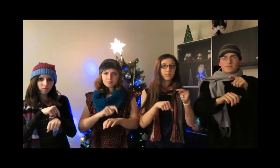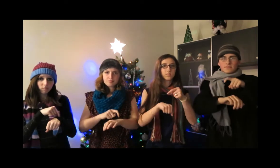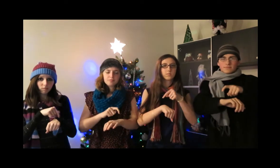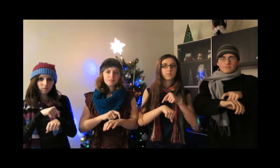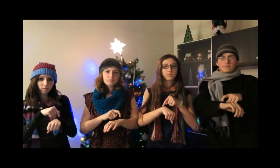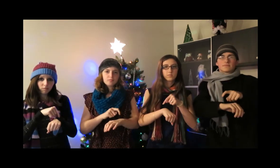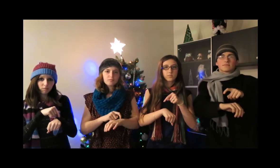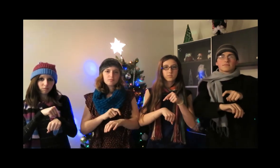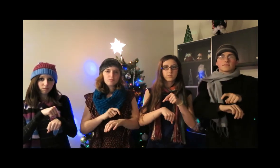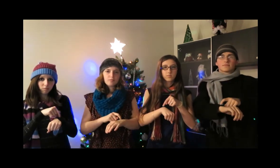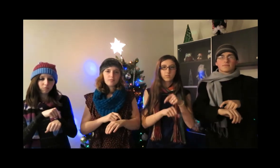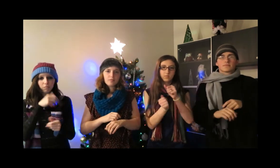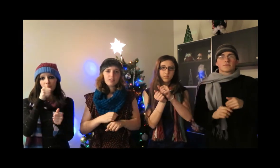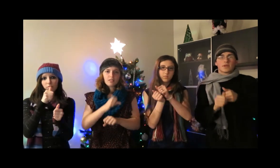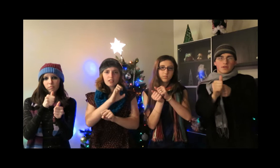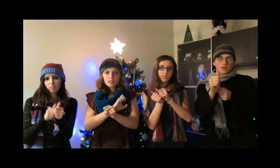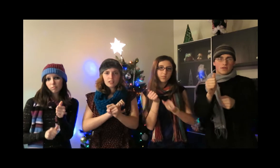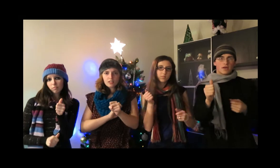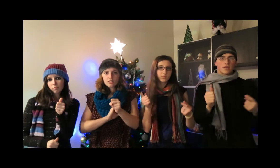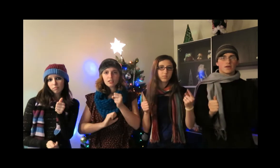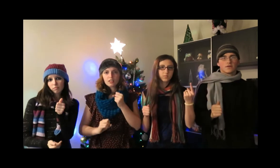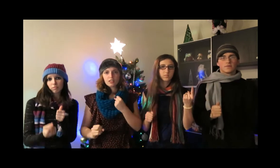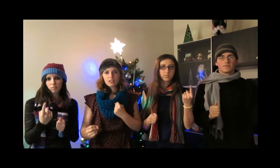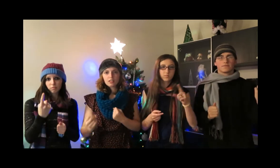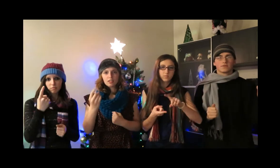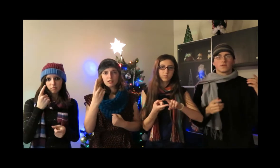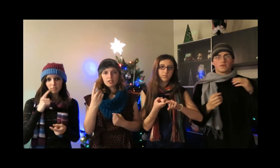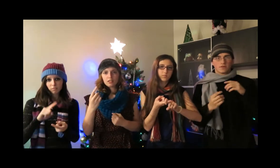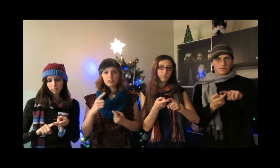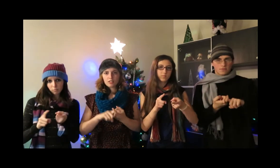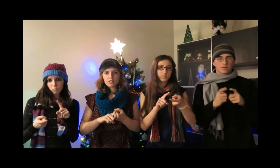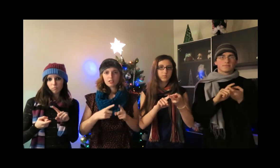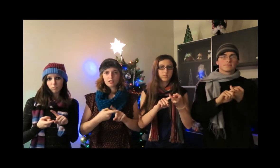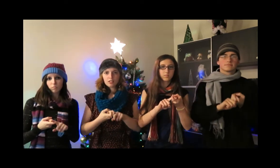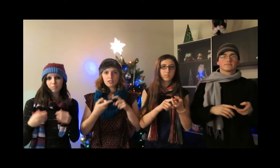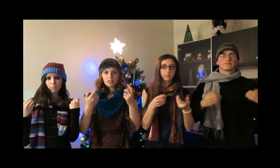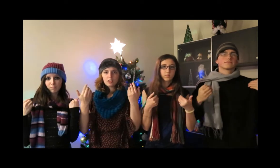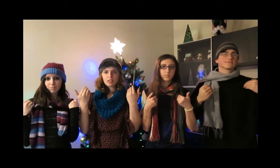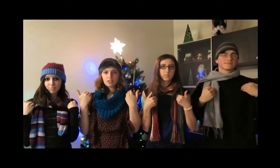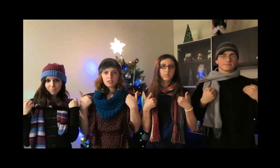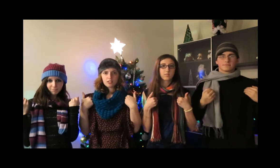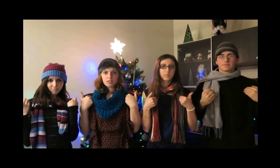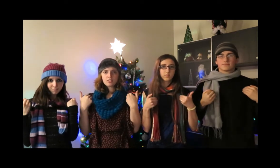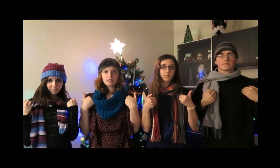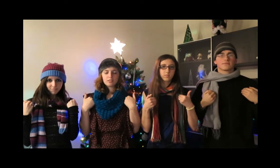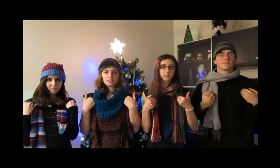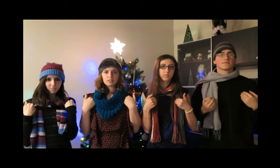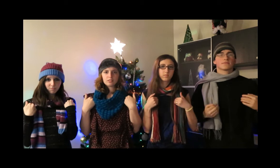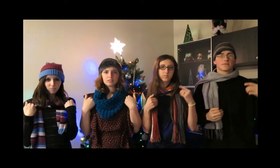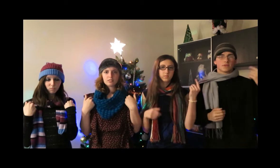And everyone would have a friend And